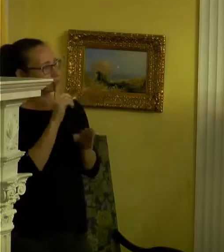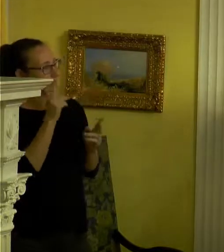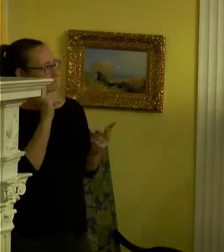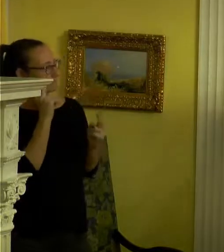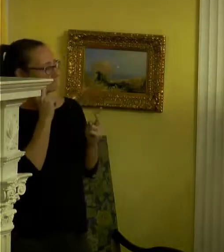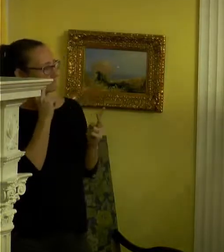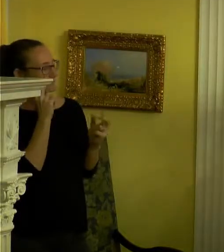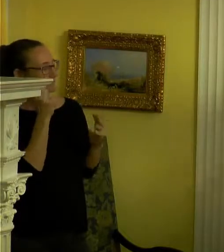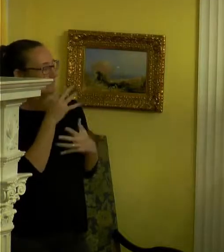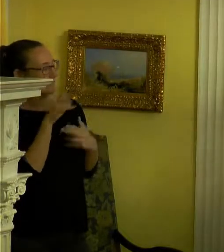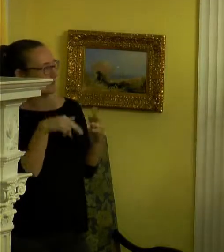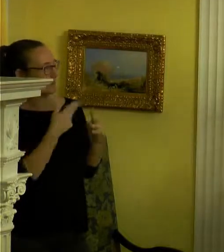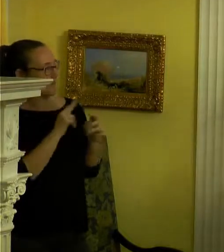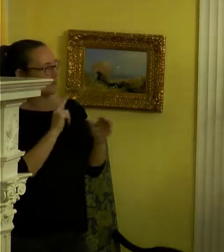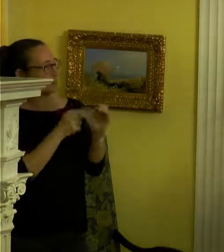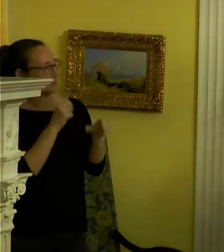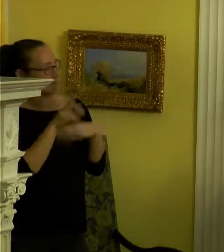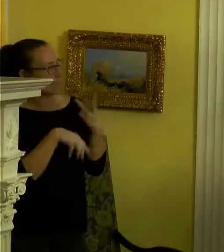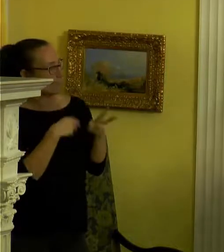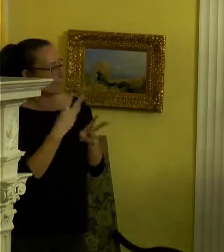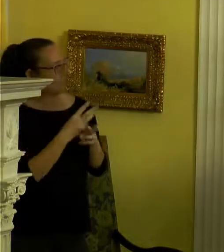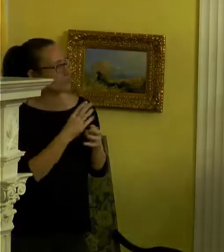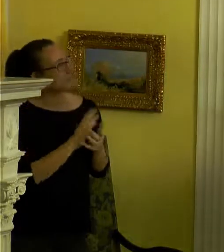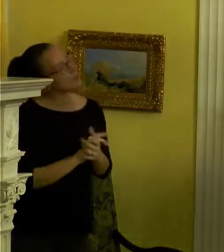being in the world. Mm-hmm.